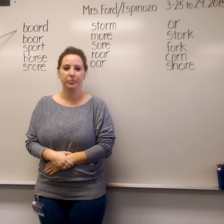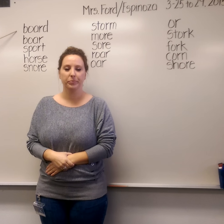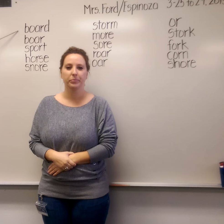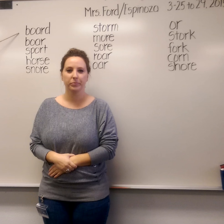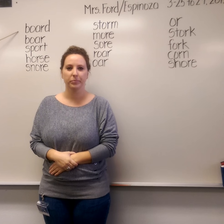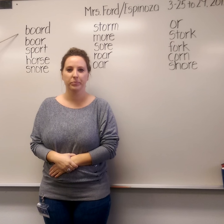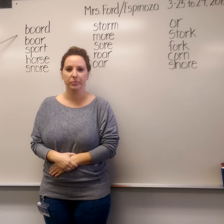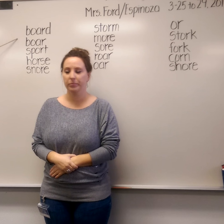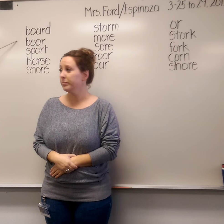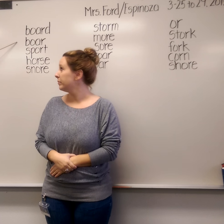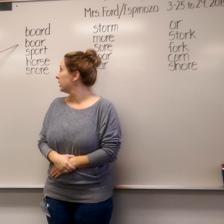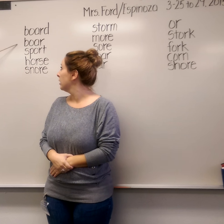Boar.